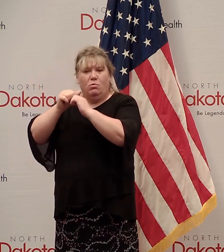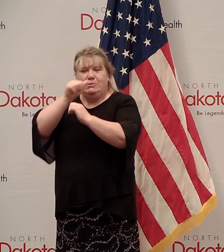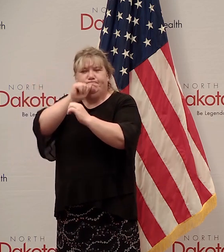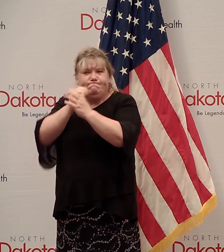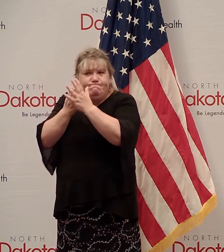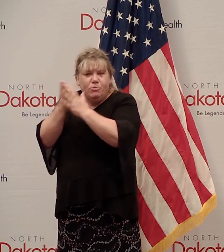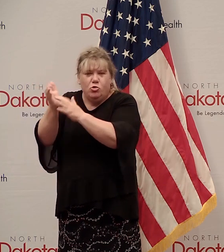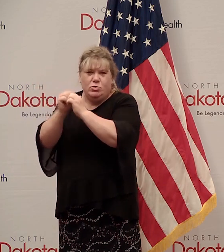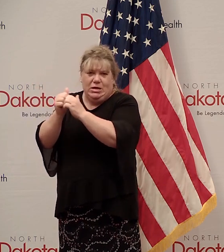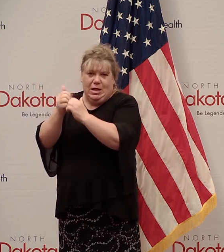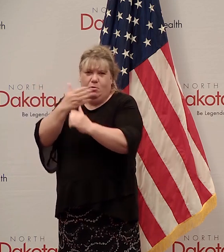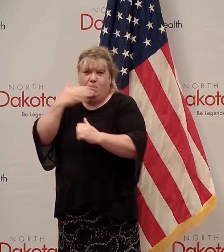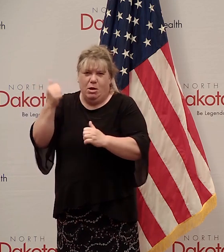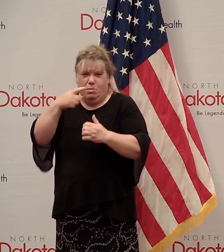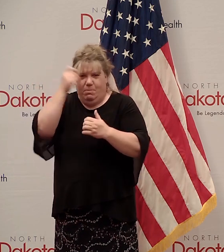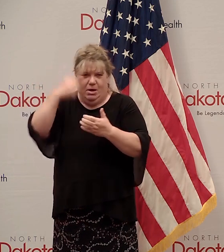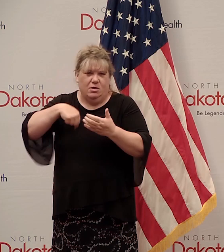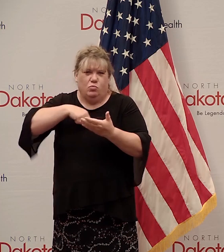storm together better.